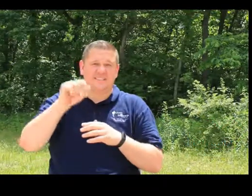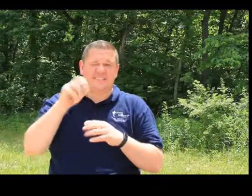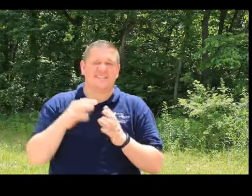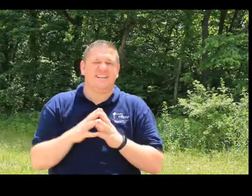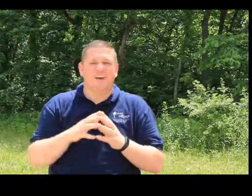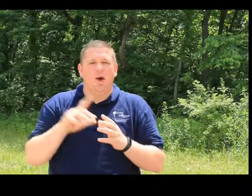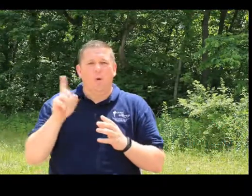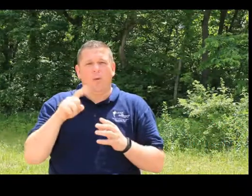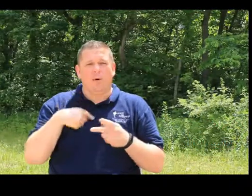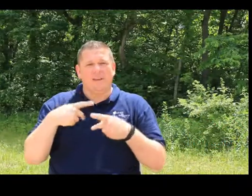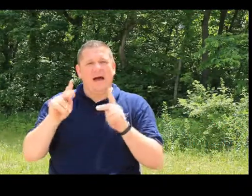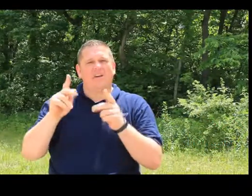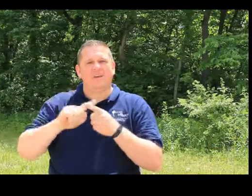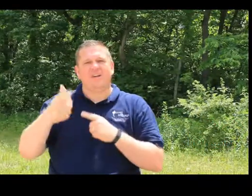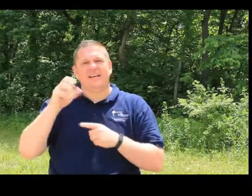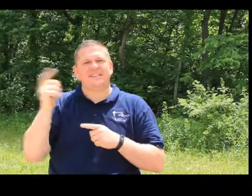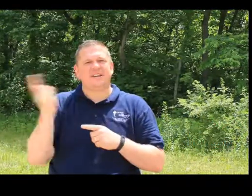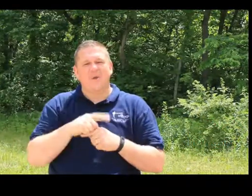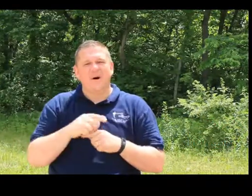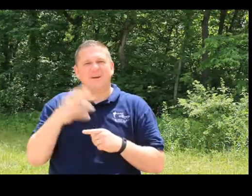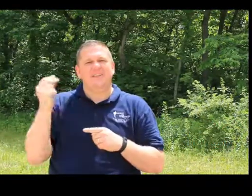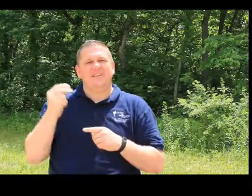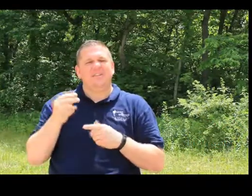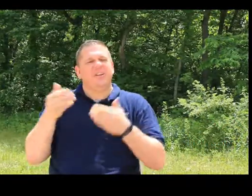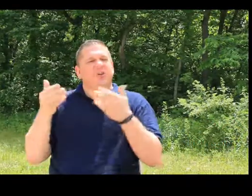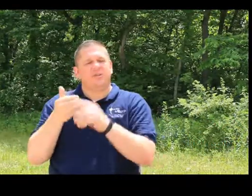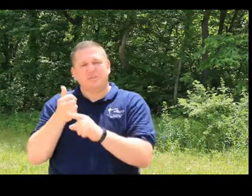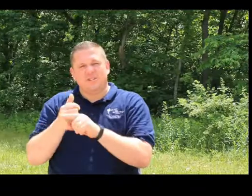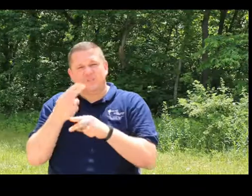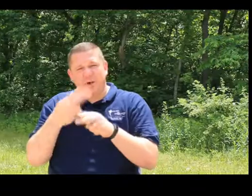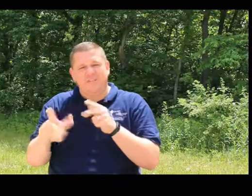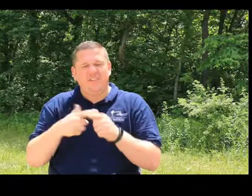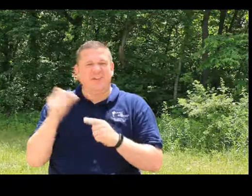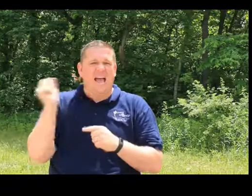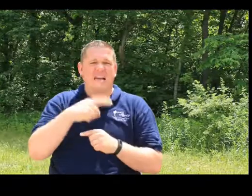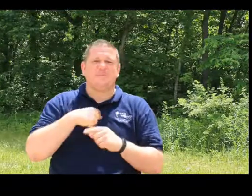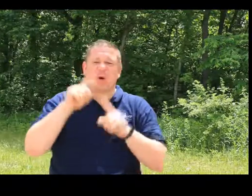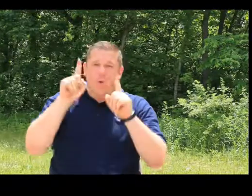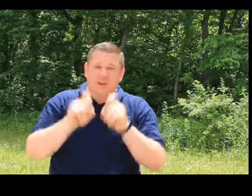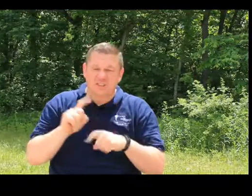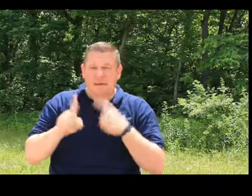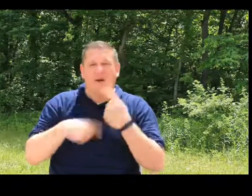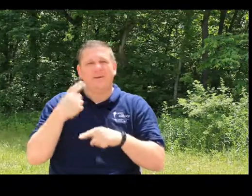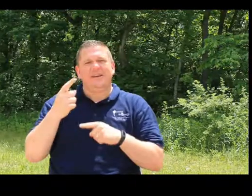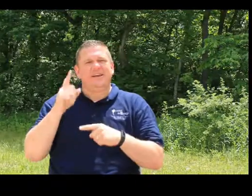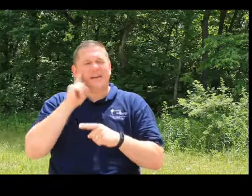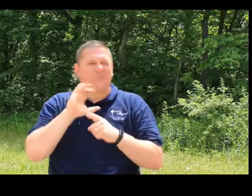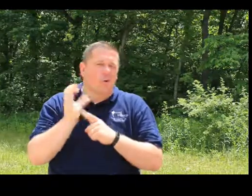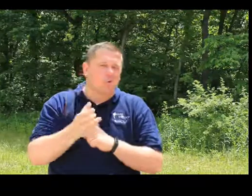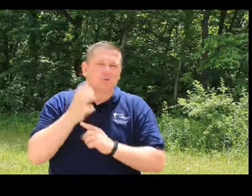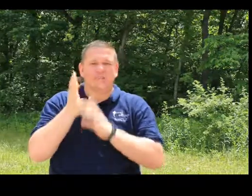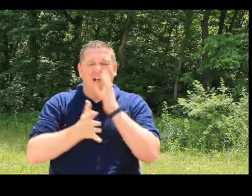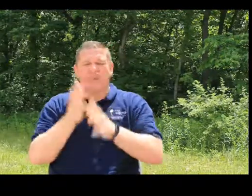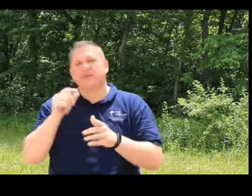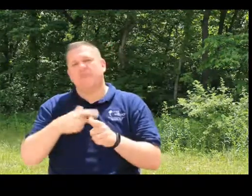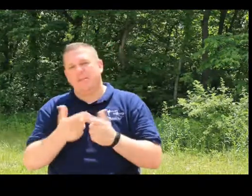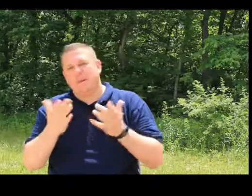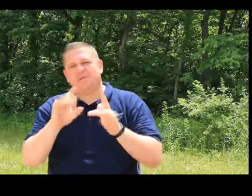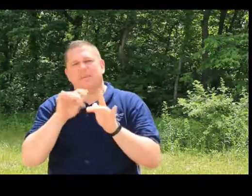season, where we're going to allow different guests to come on, and they'll introduce themselves briefly, and they're going to ask me a question about deaf culture, sign language, and then maybe even a